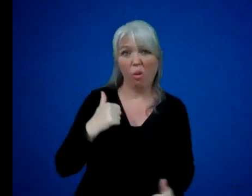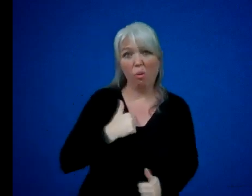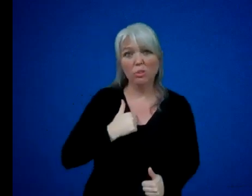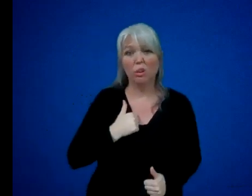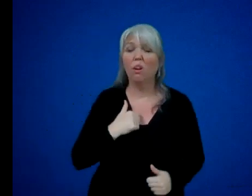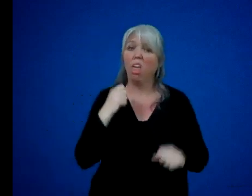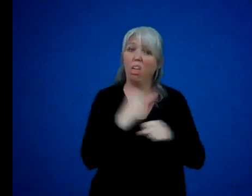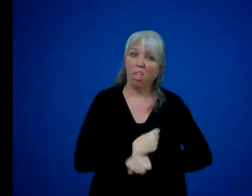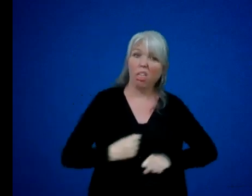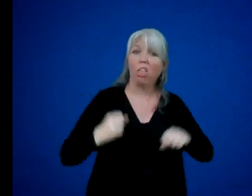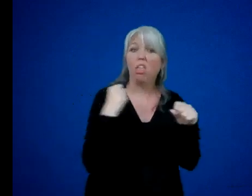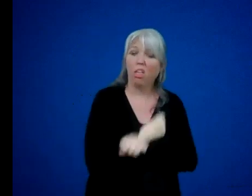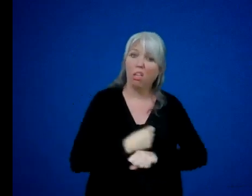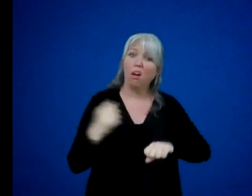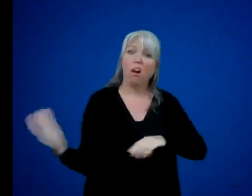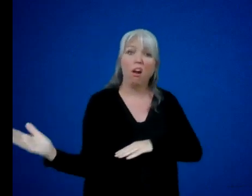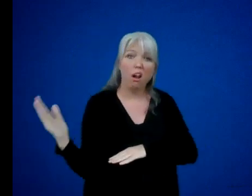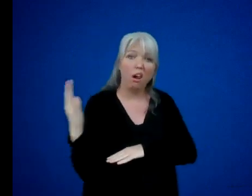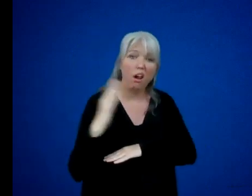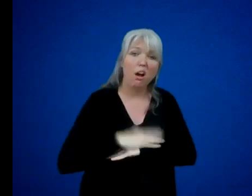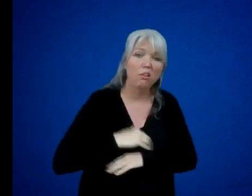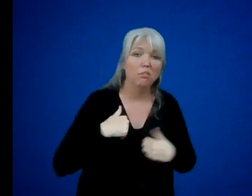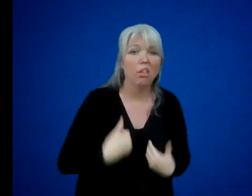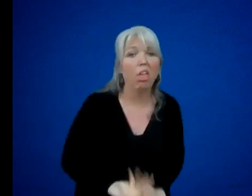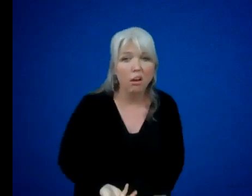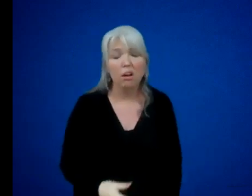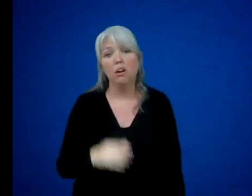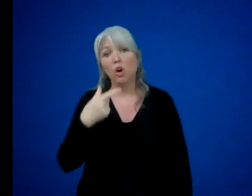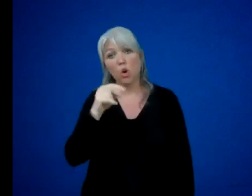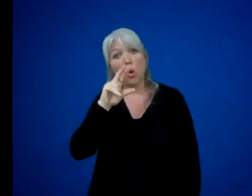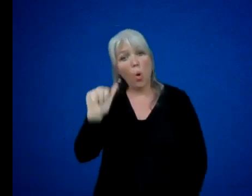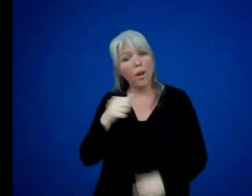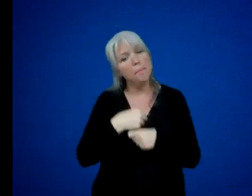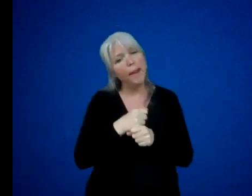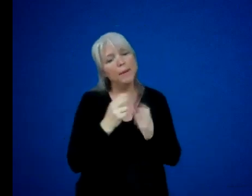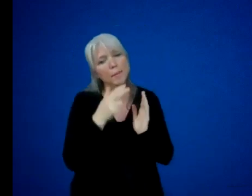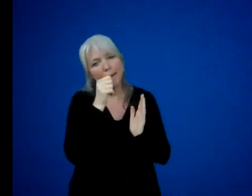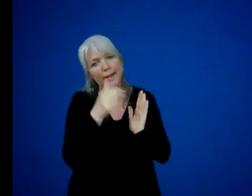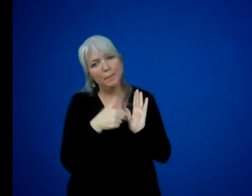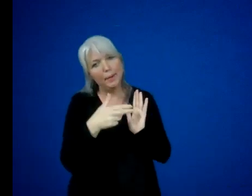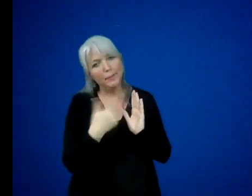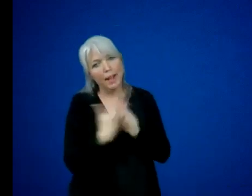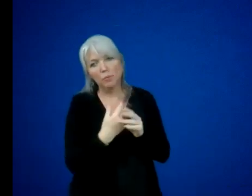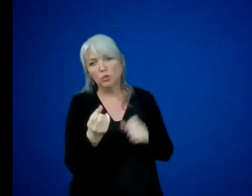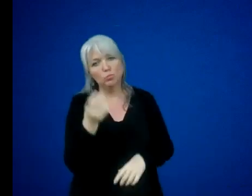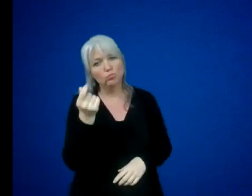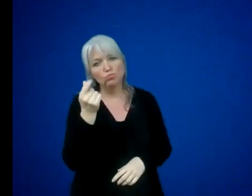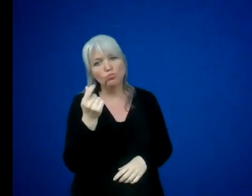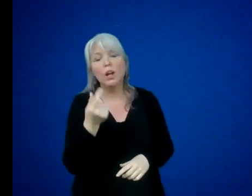fighting a hard battle. Gloria would make me a peanut butter sandwich straight off. And then she would pour me a cup of